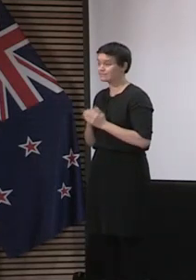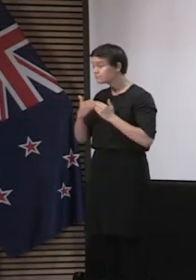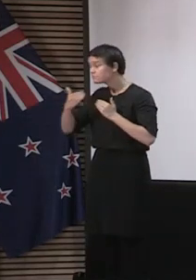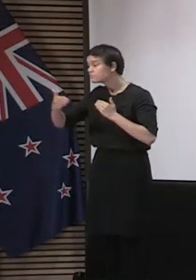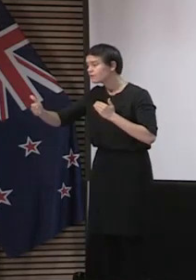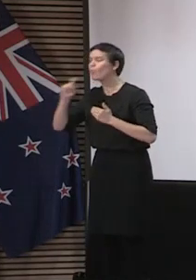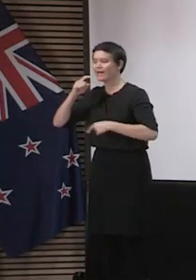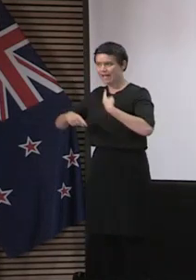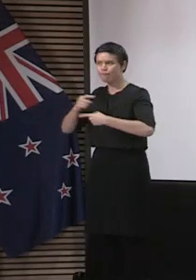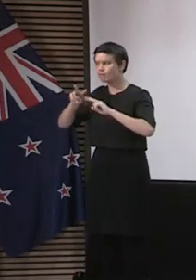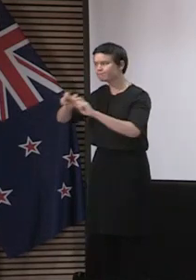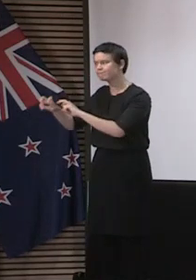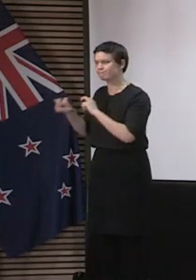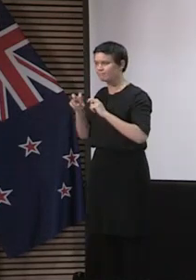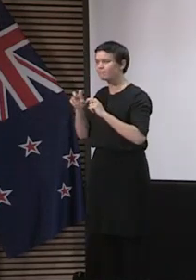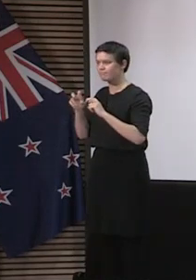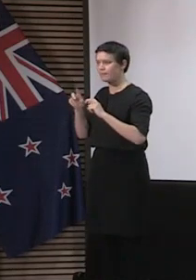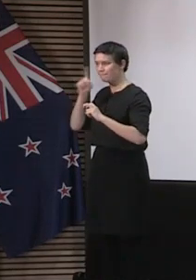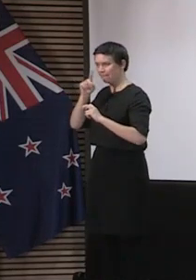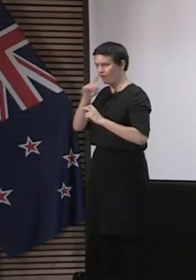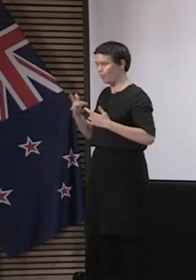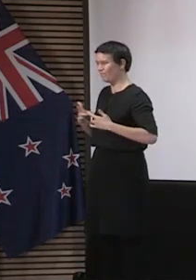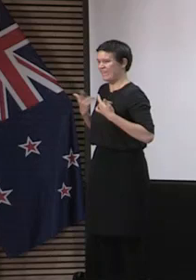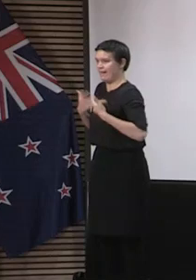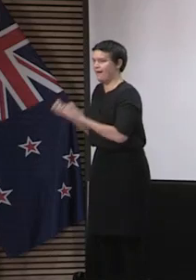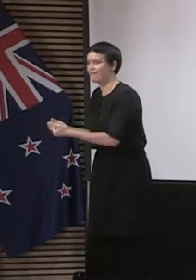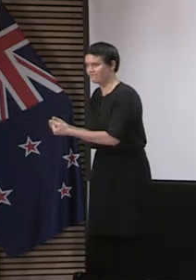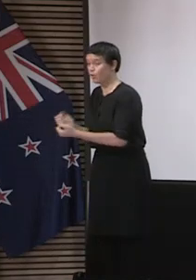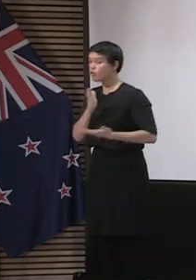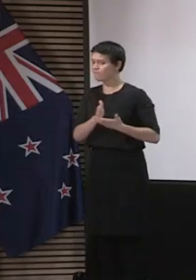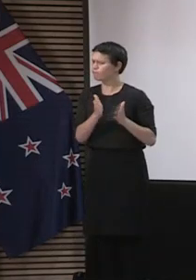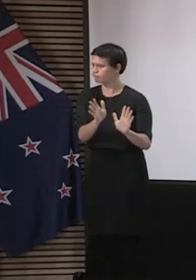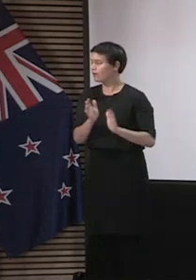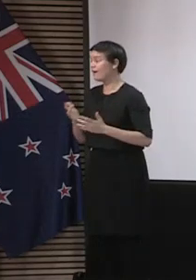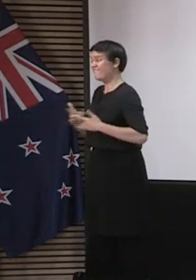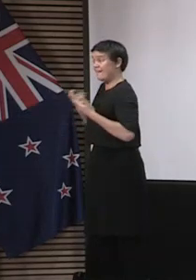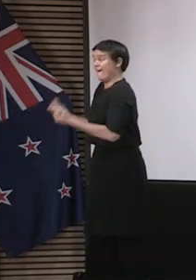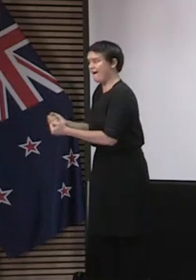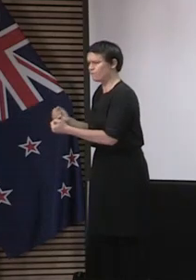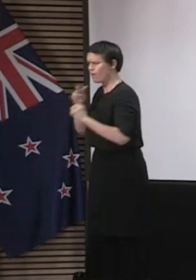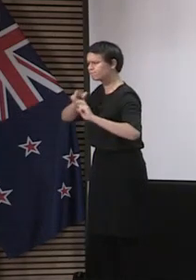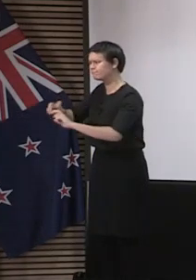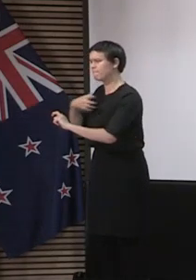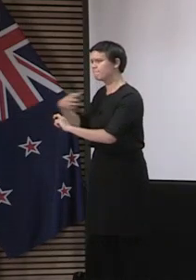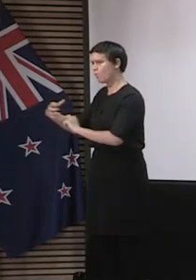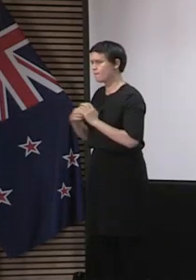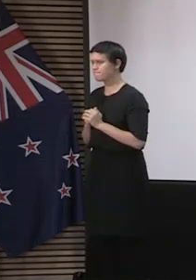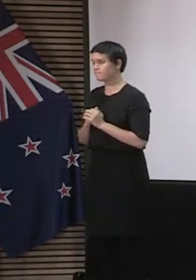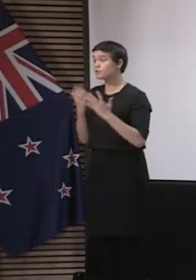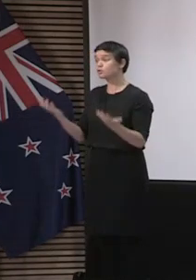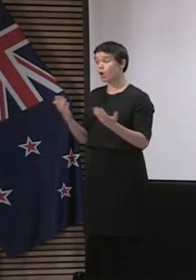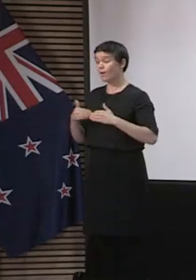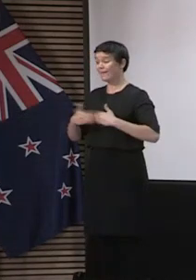of what our total case number is. We will continue to report each day the number of confirmed and new probable cases